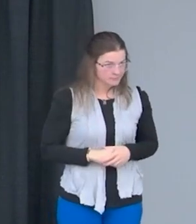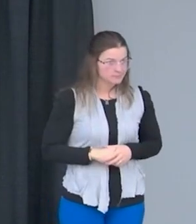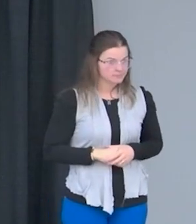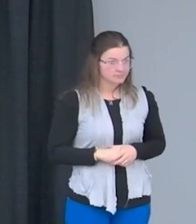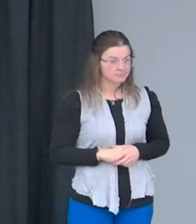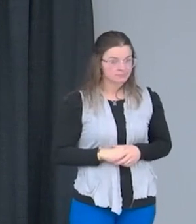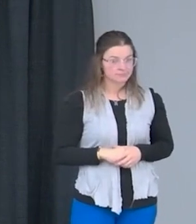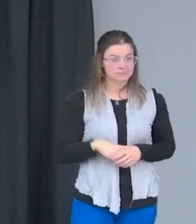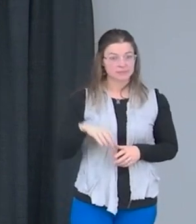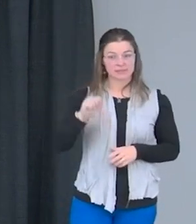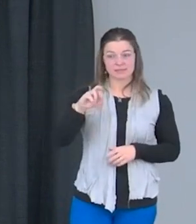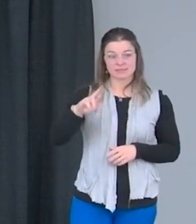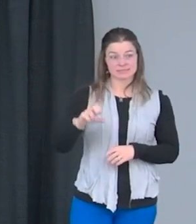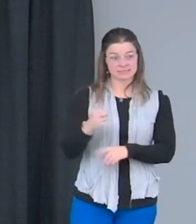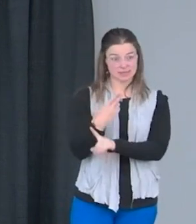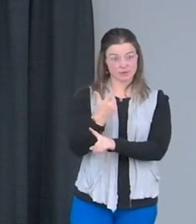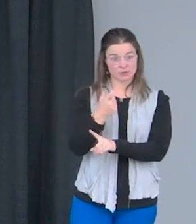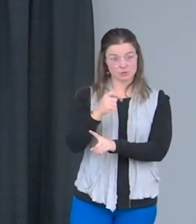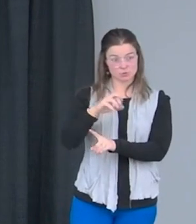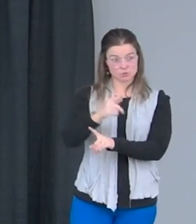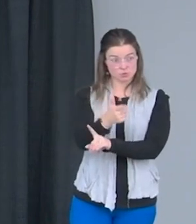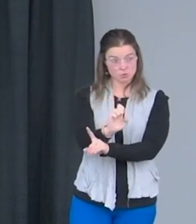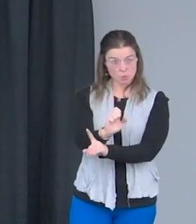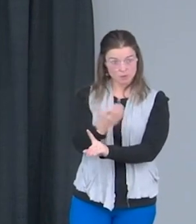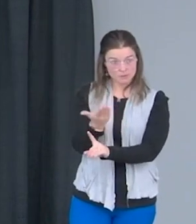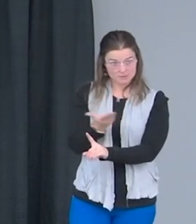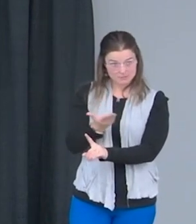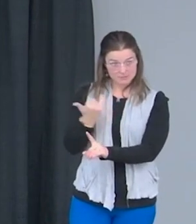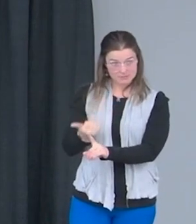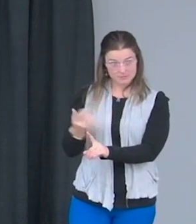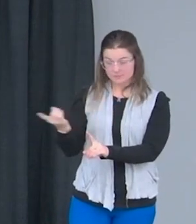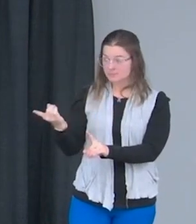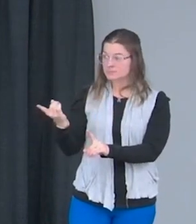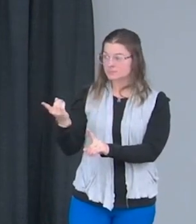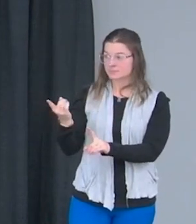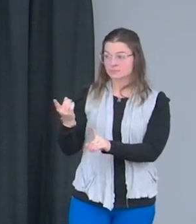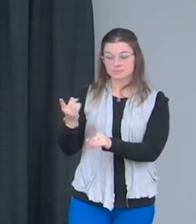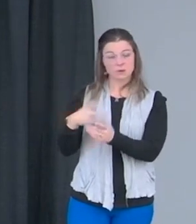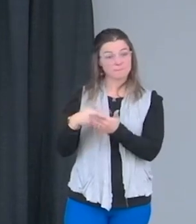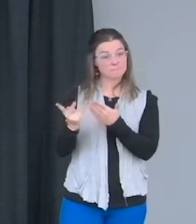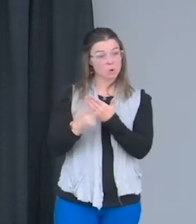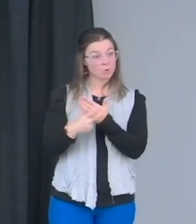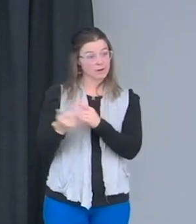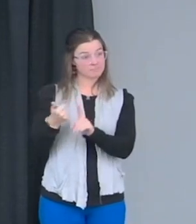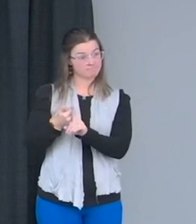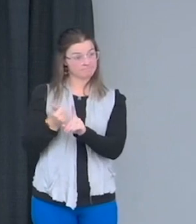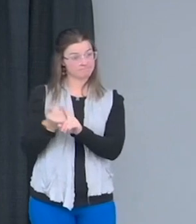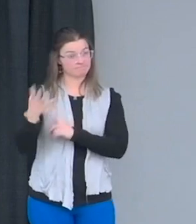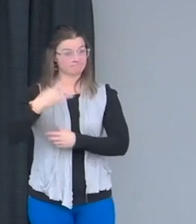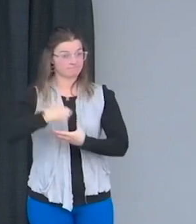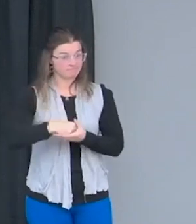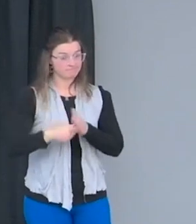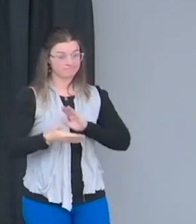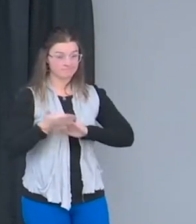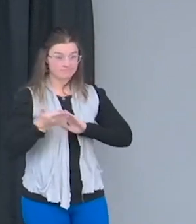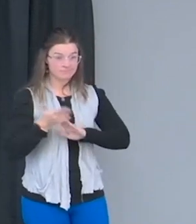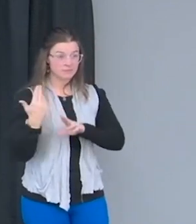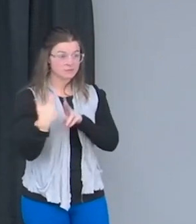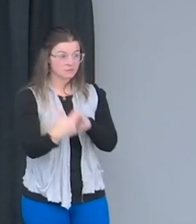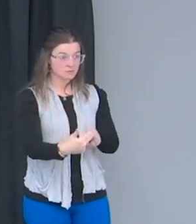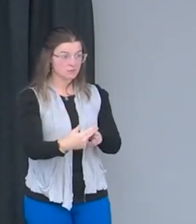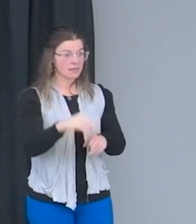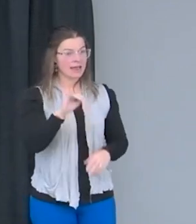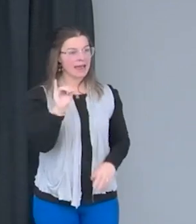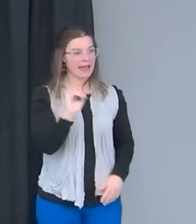Sarah George is with me here today. One of the programs that Sarah has been working on is something called I